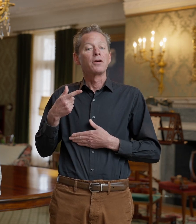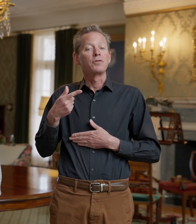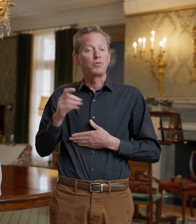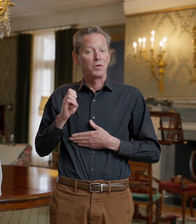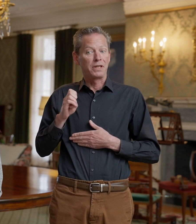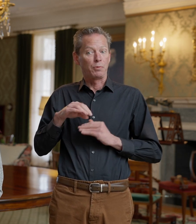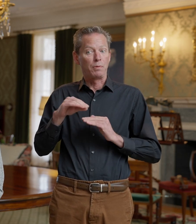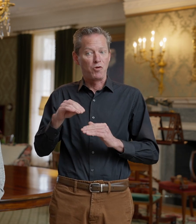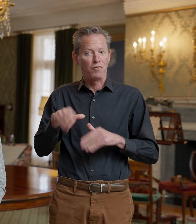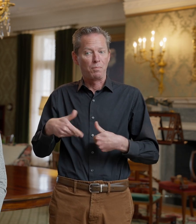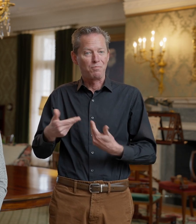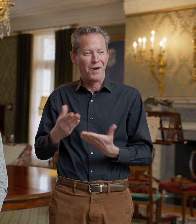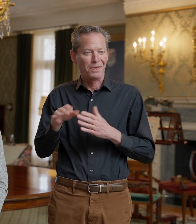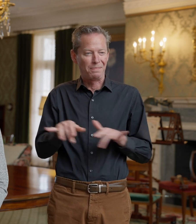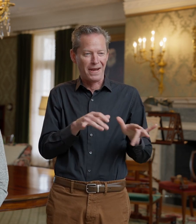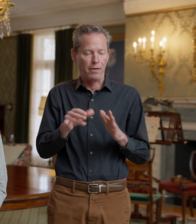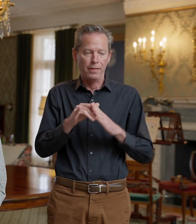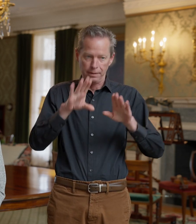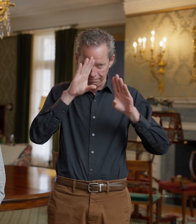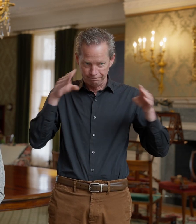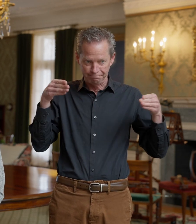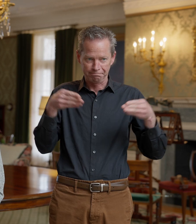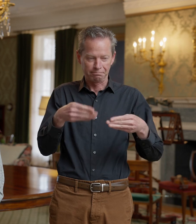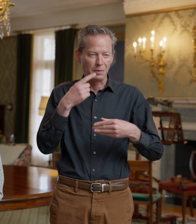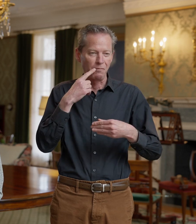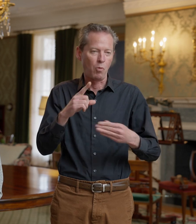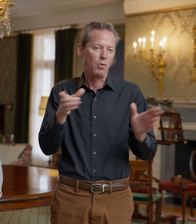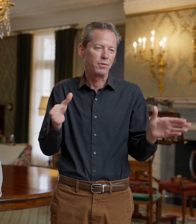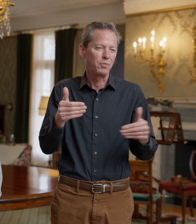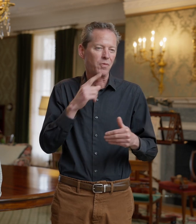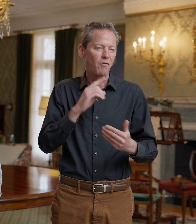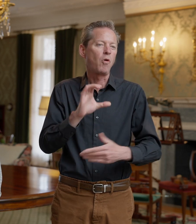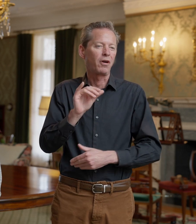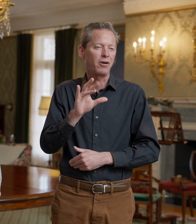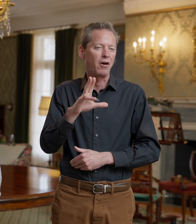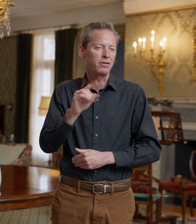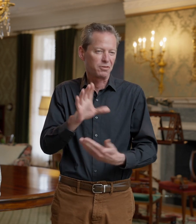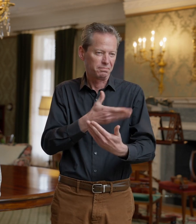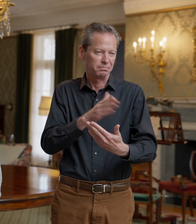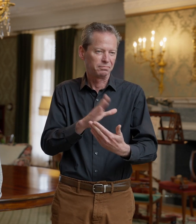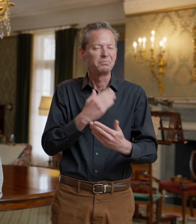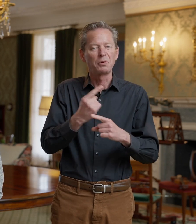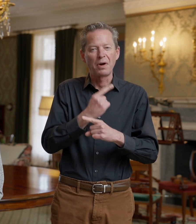moved. And it is the focal point in the room for concerts and musicales that he had here regularly for his friends and family.